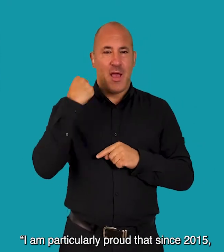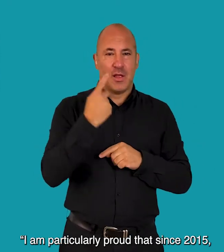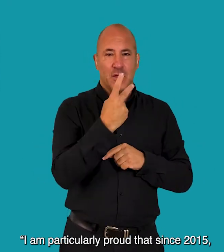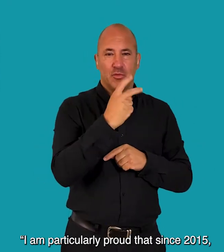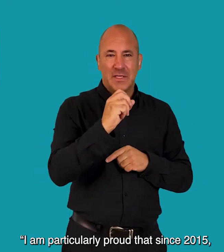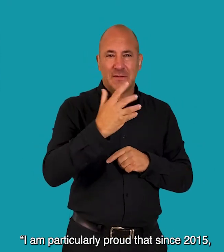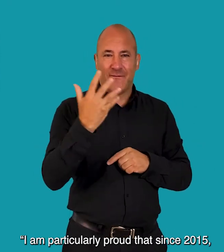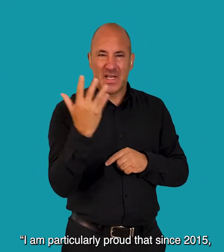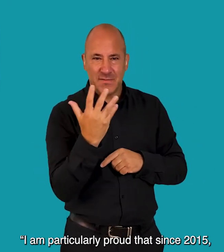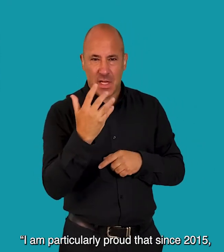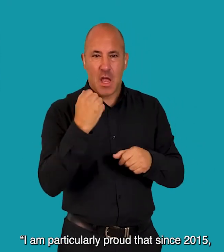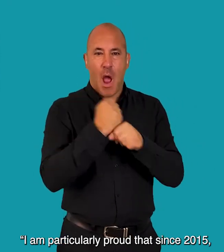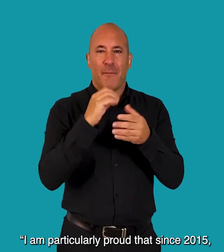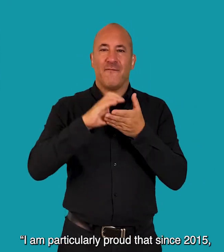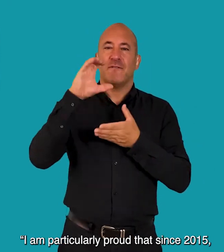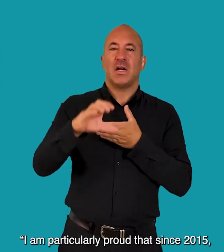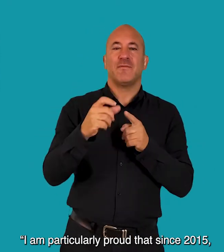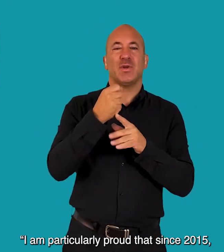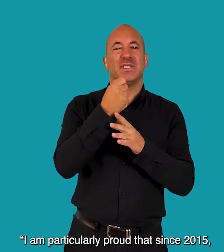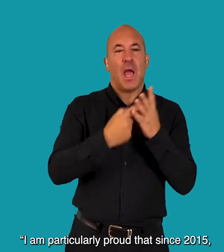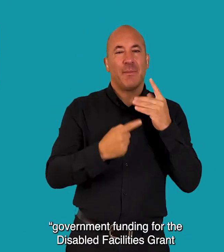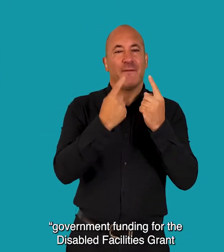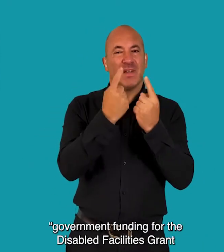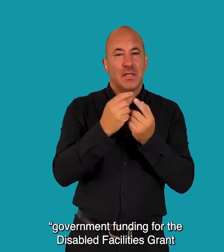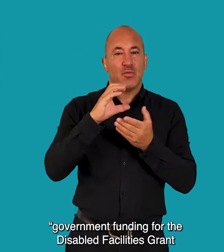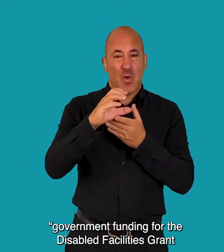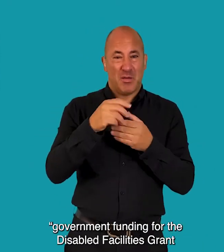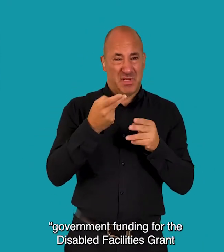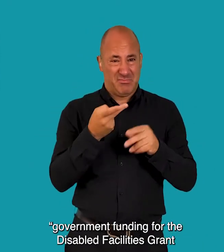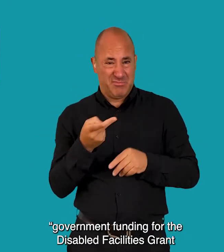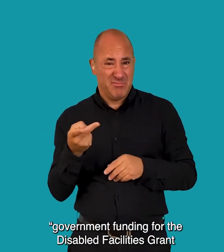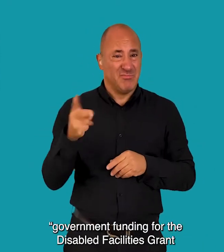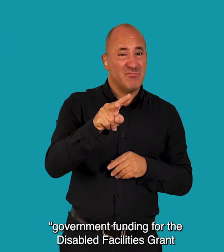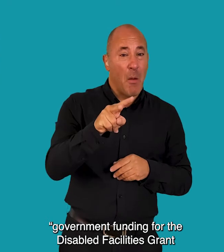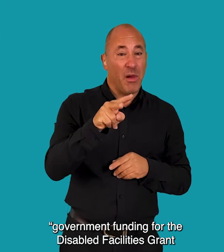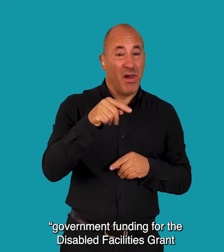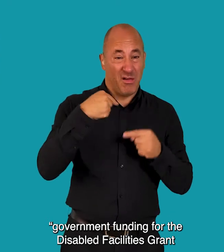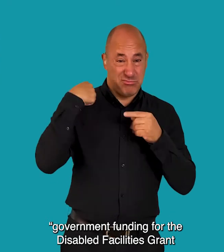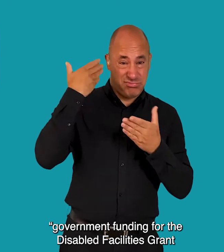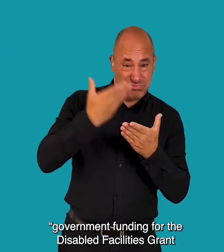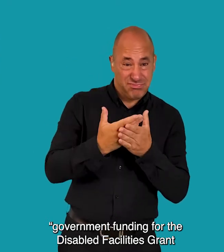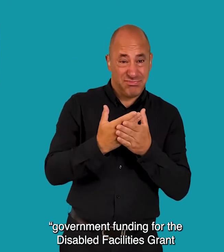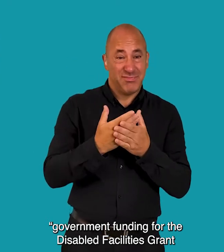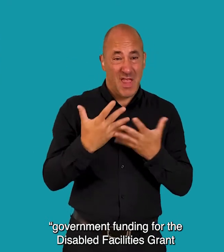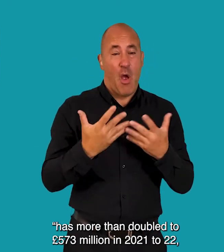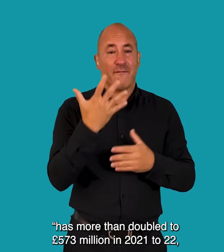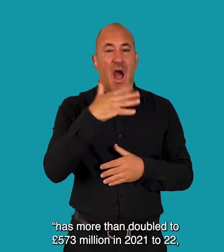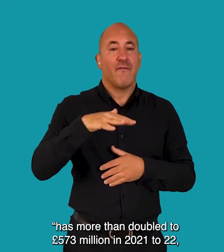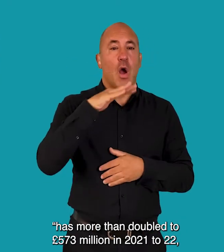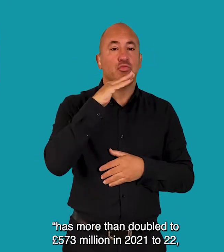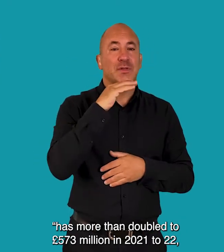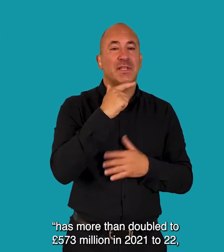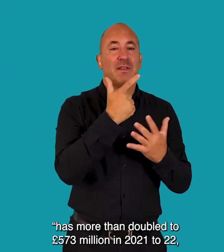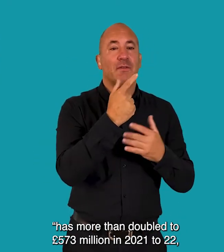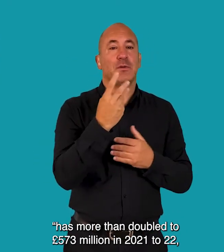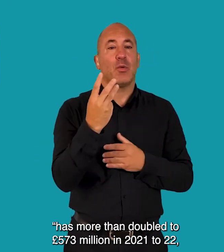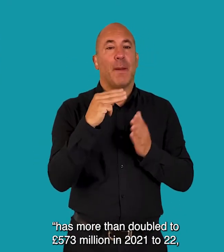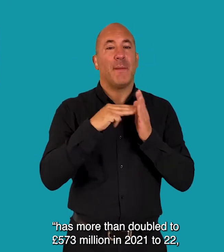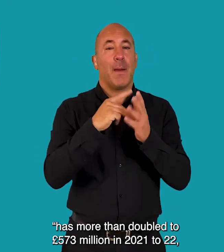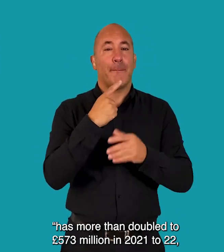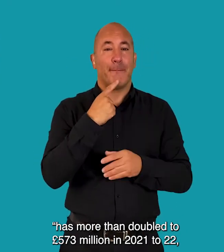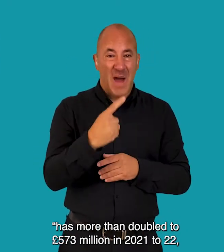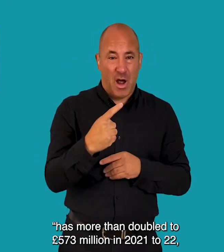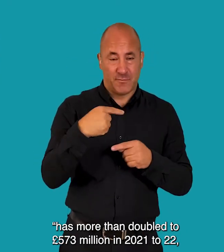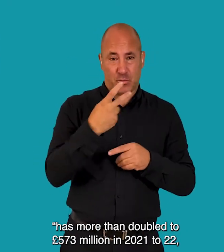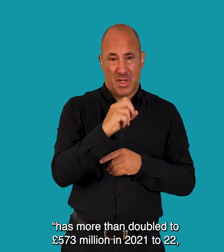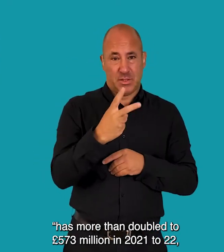proud that since 2015, Government funding for the Disabled Facilities Grant has more than doubled To